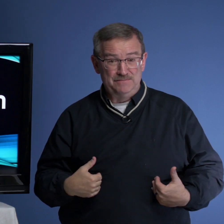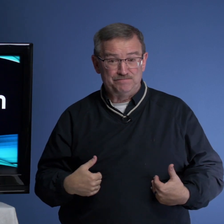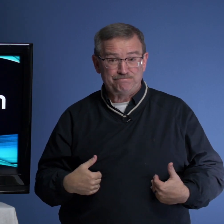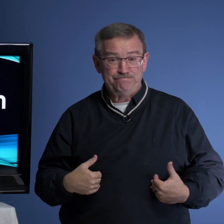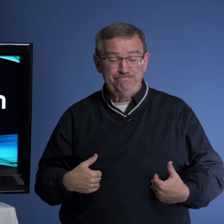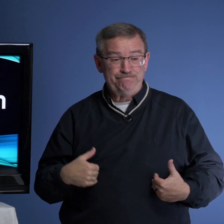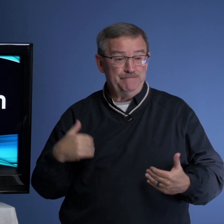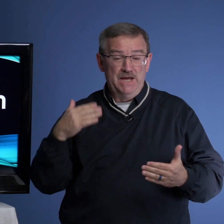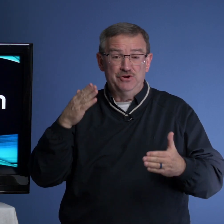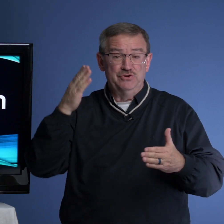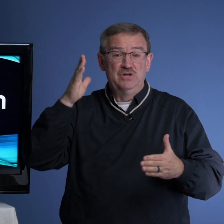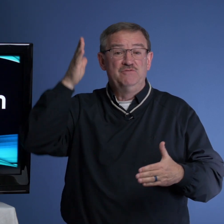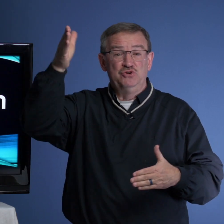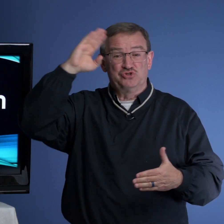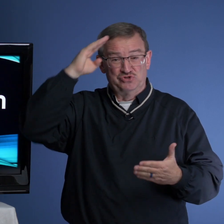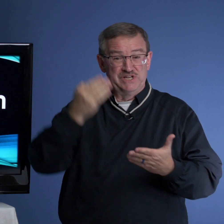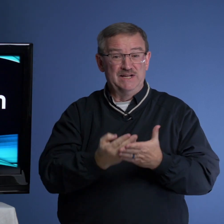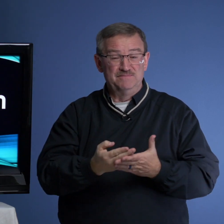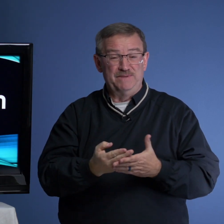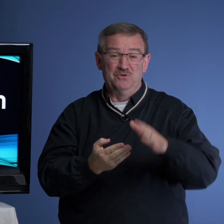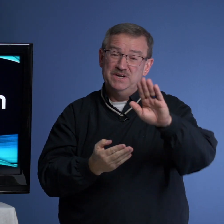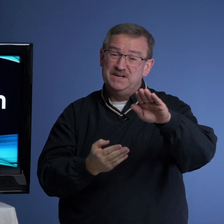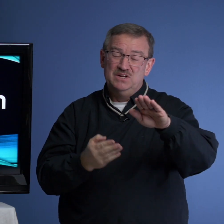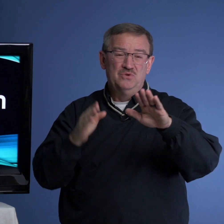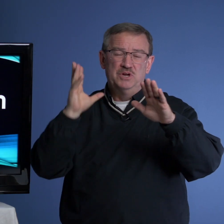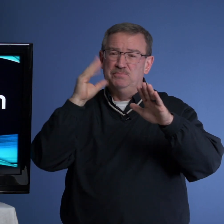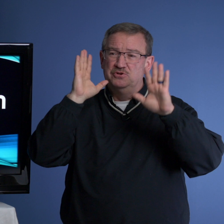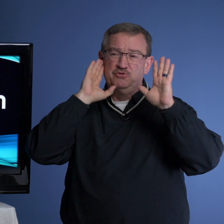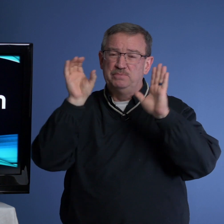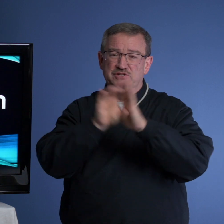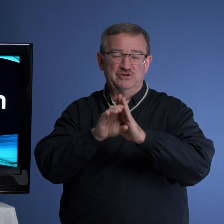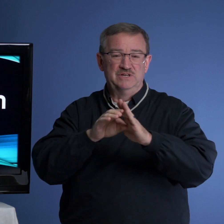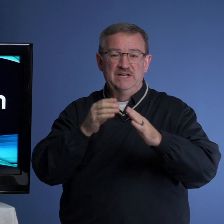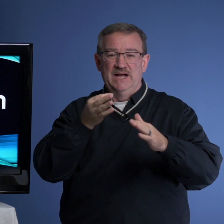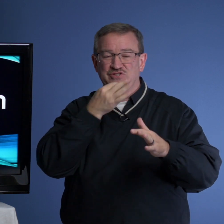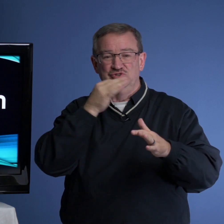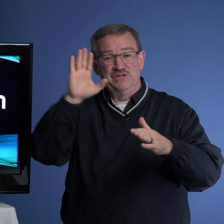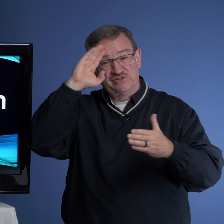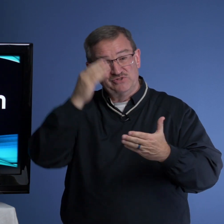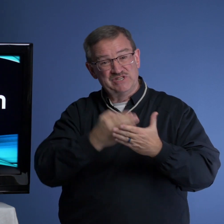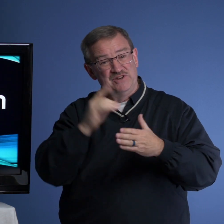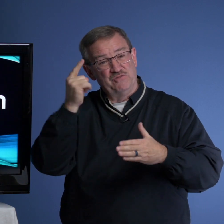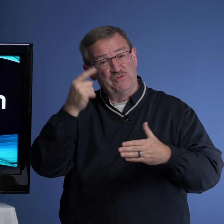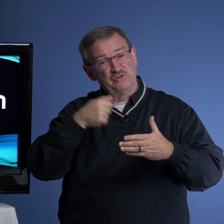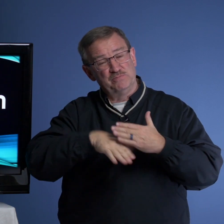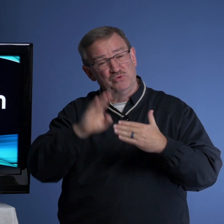and her future son. By the way, what a beautiful picture. As soon as her son, her firstborn